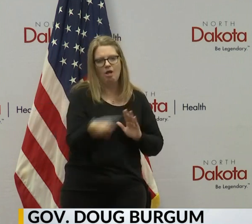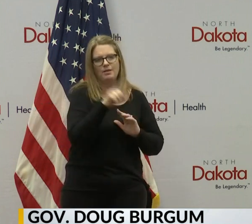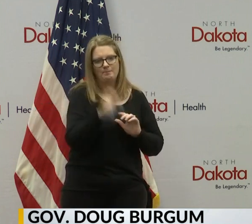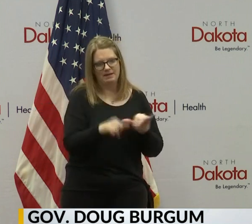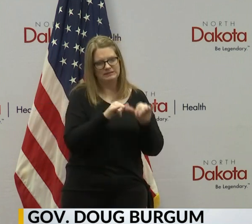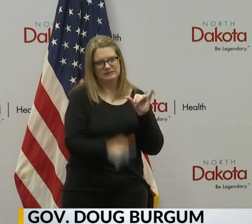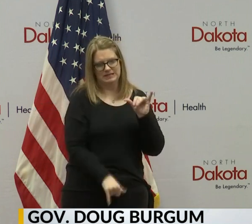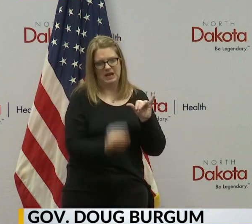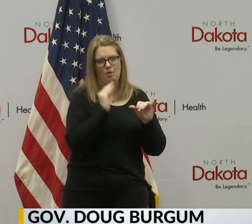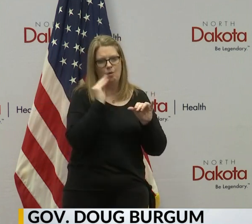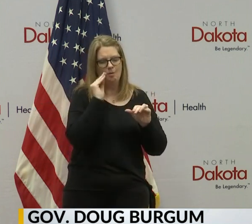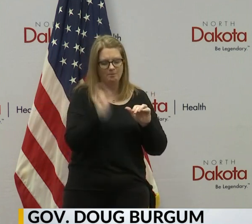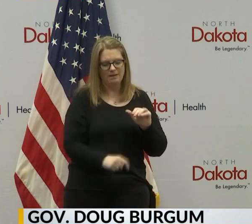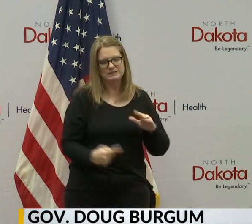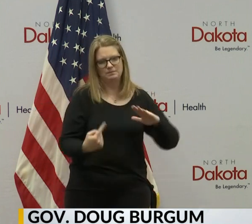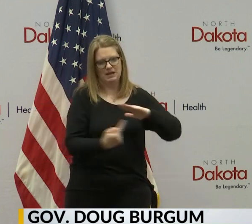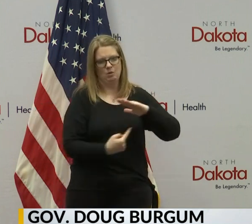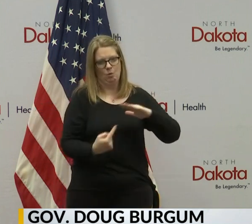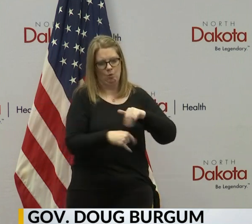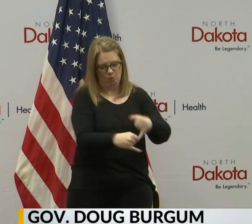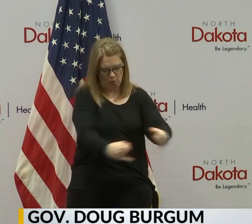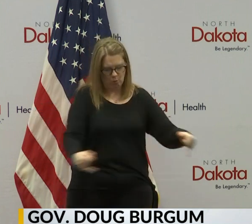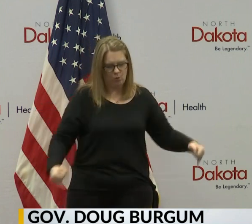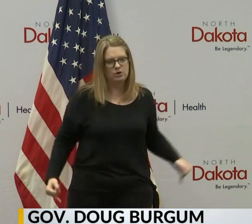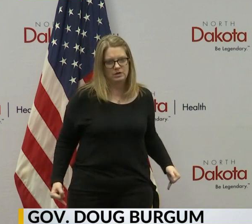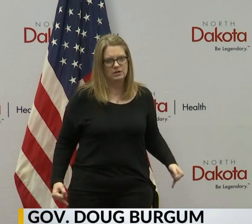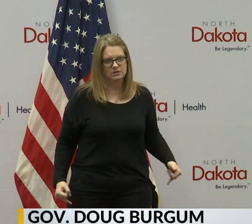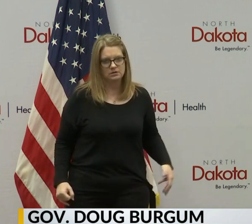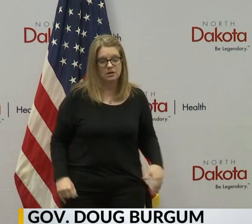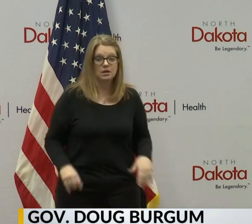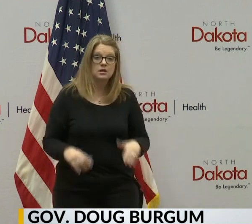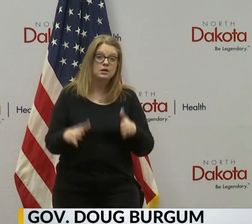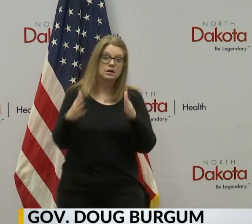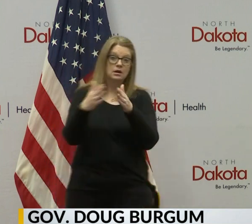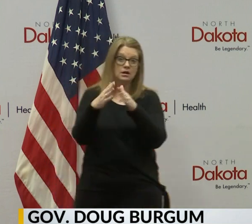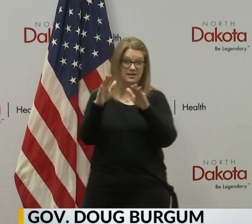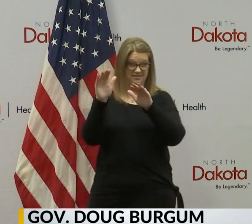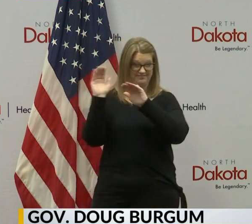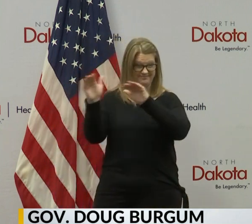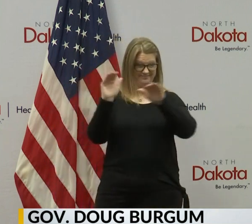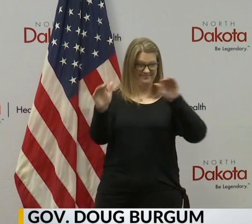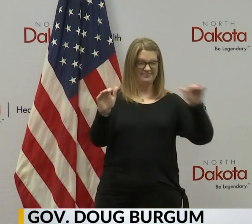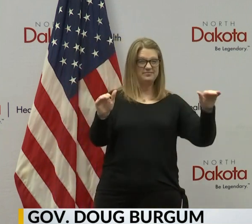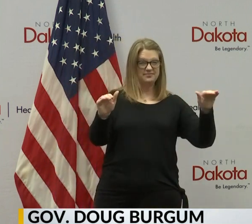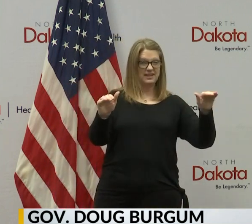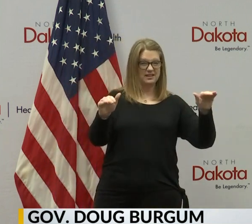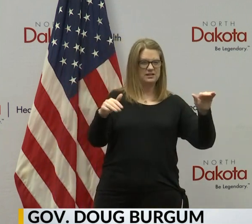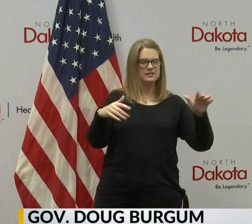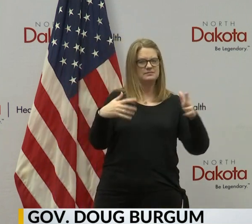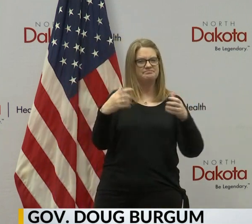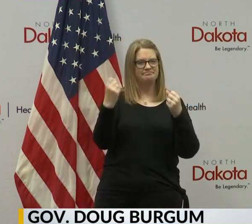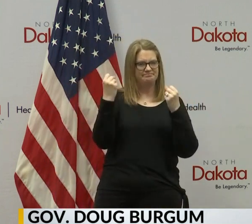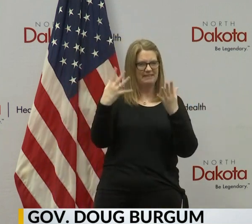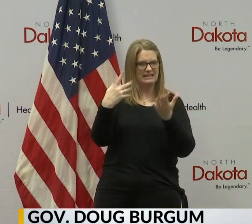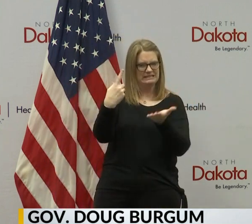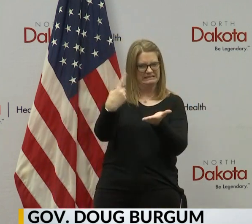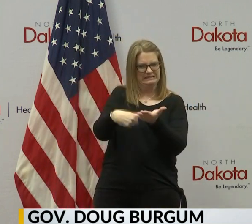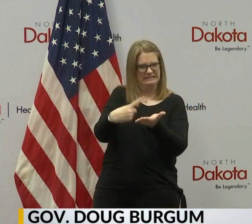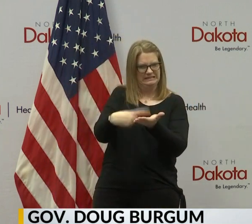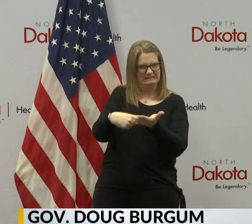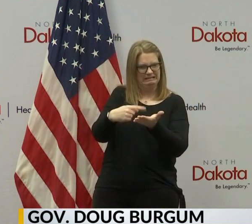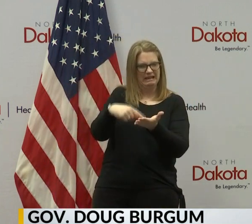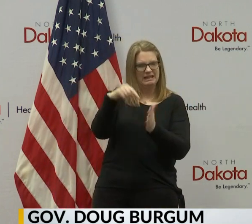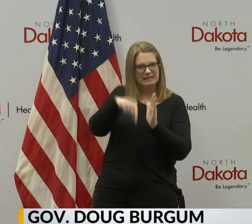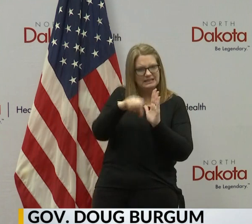again we want to for the public want to help people understand particularly since there's been a lot of talk in our state